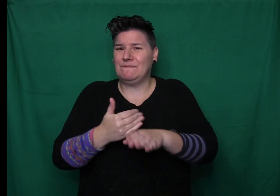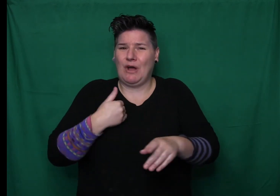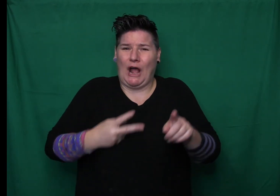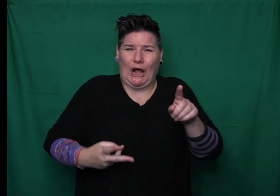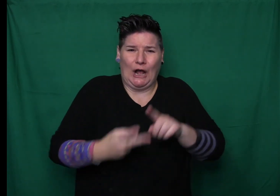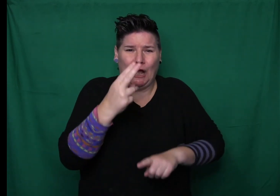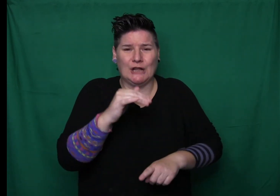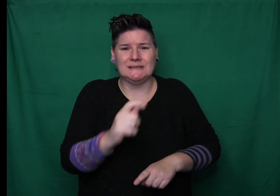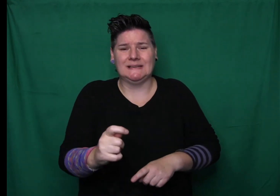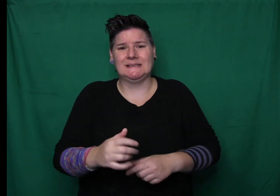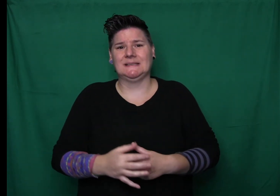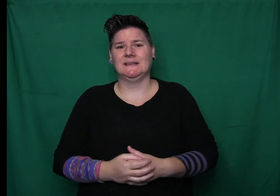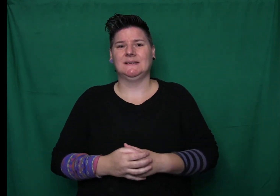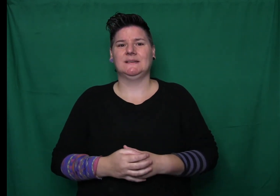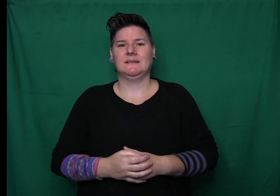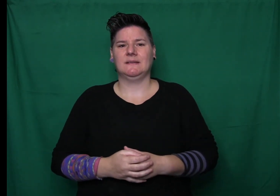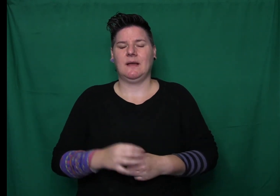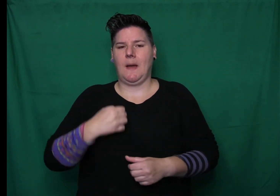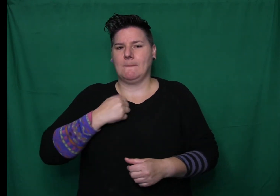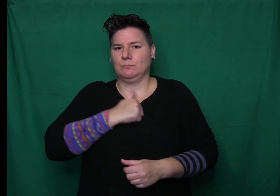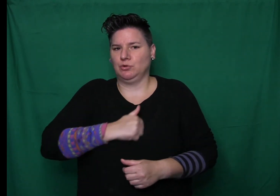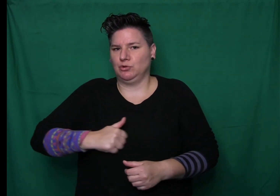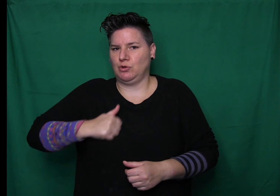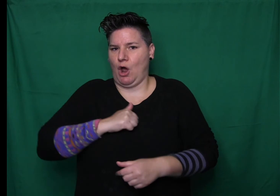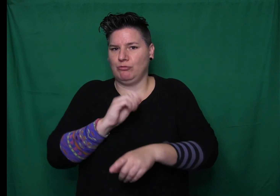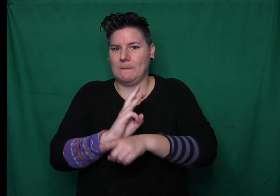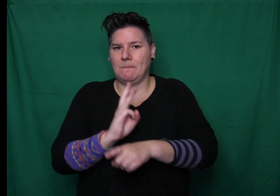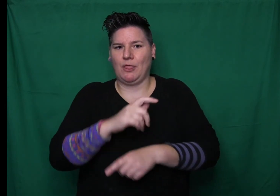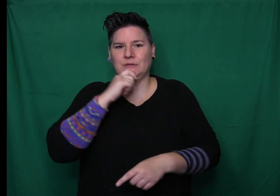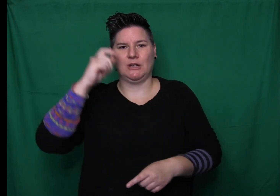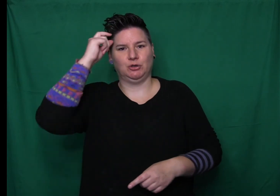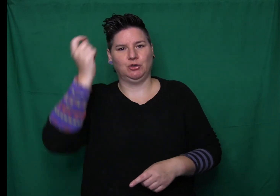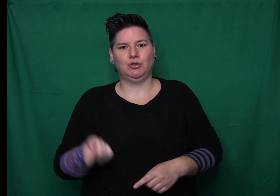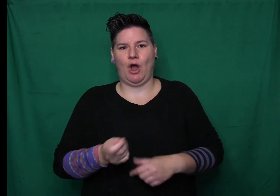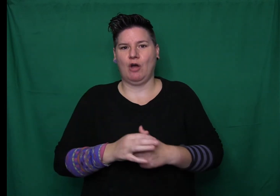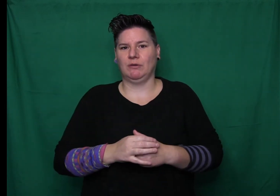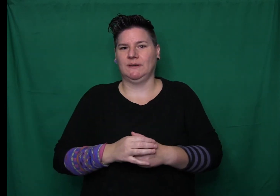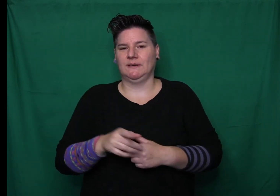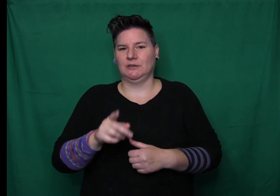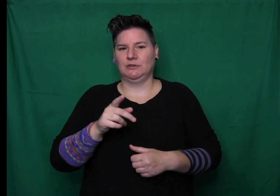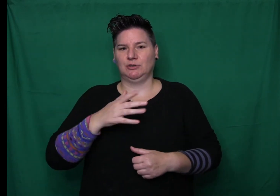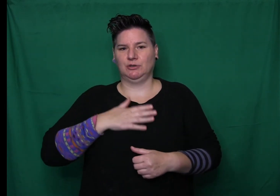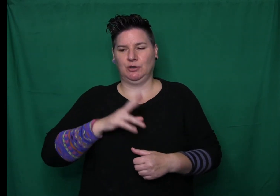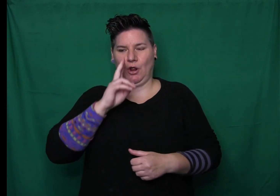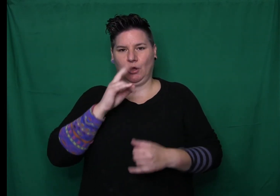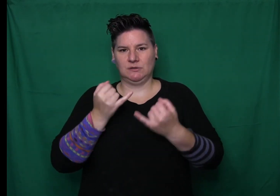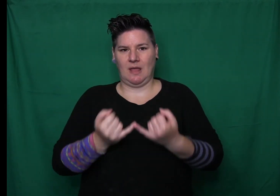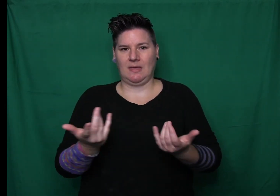stuffing out of the big witch's hat so it could fall over sideways like Dory's hat. And